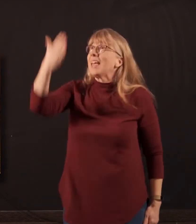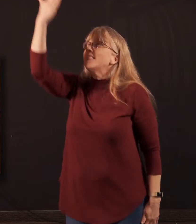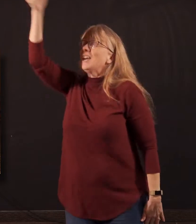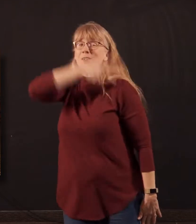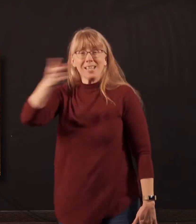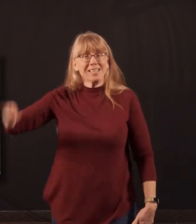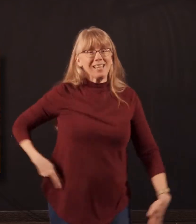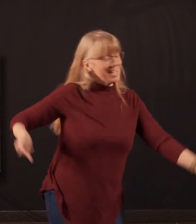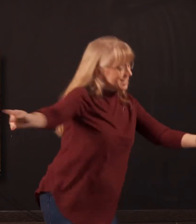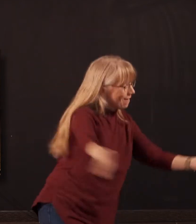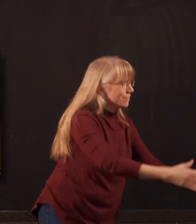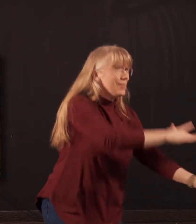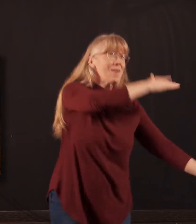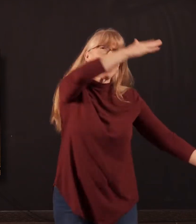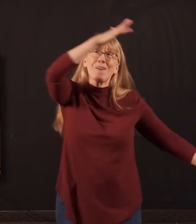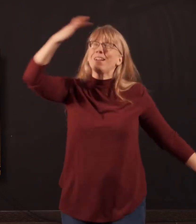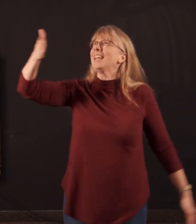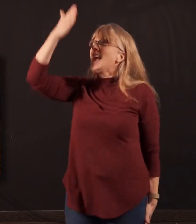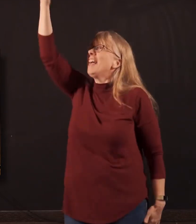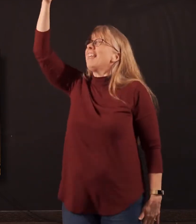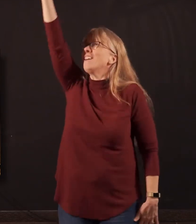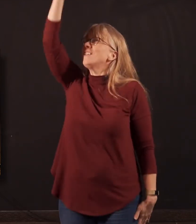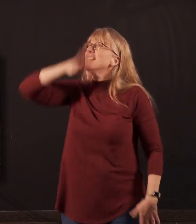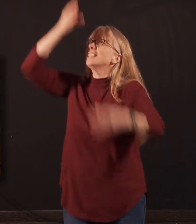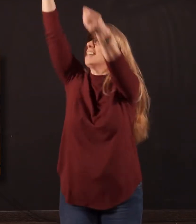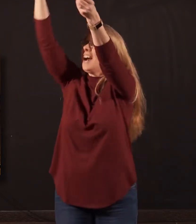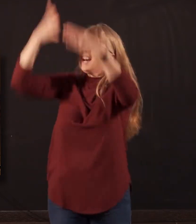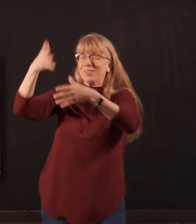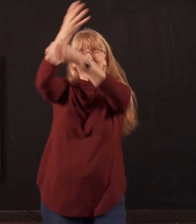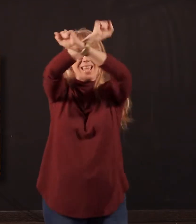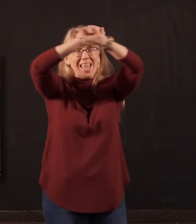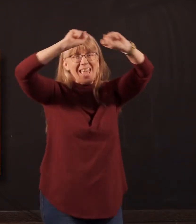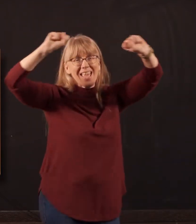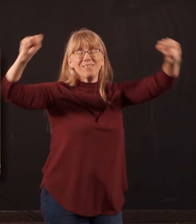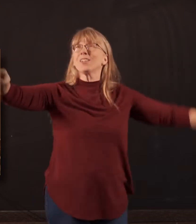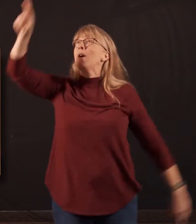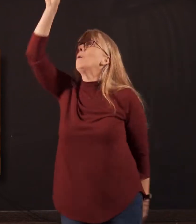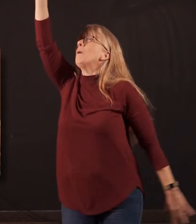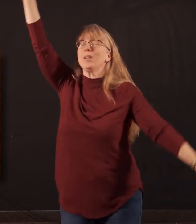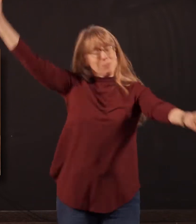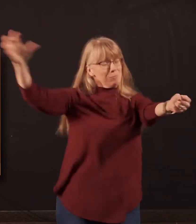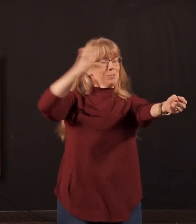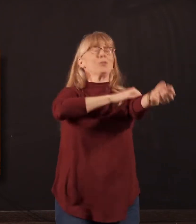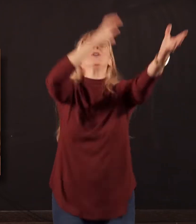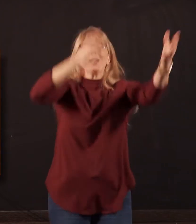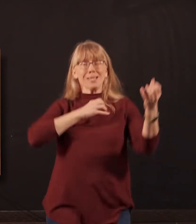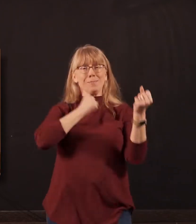there is a King of glory. There is a God who saves. One who is strong and